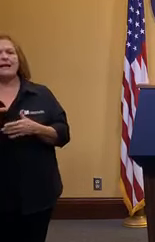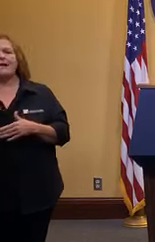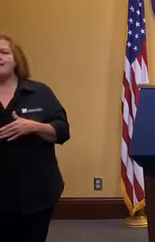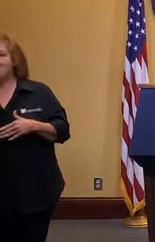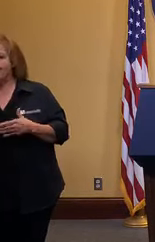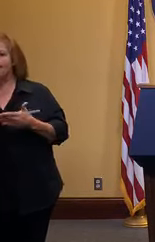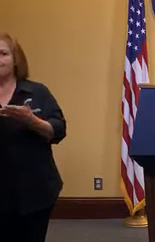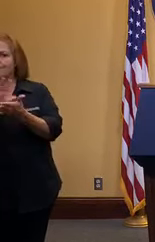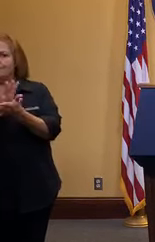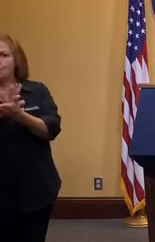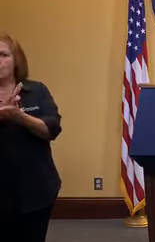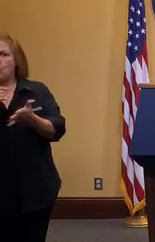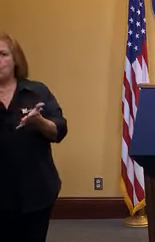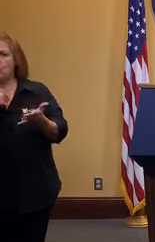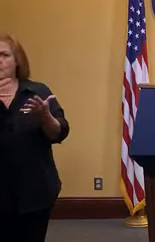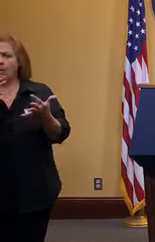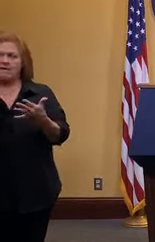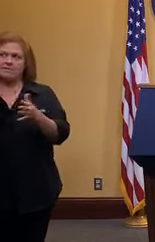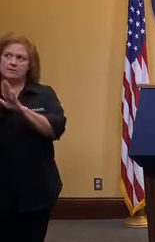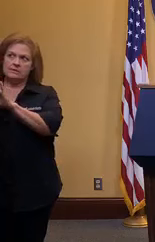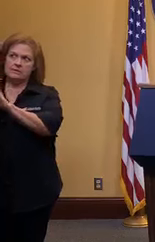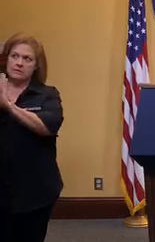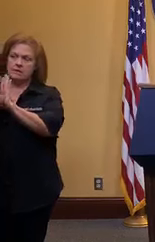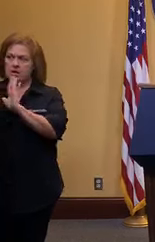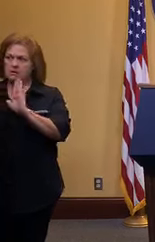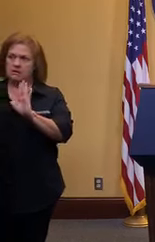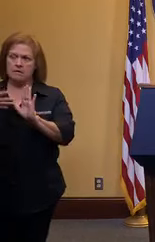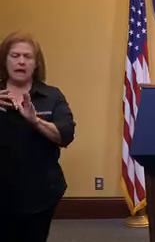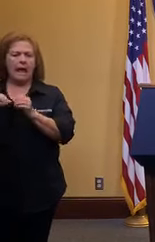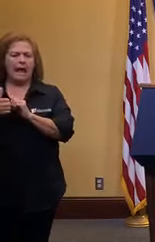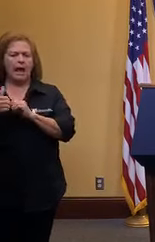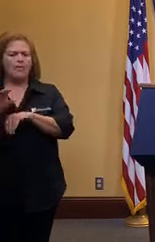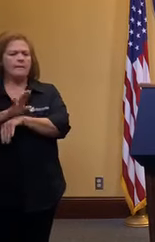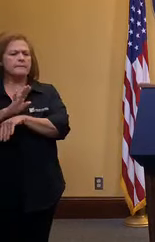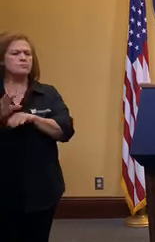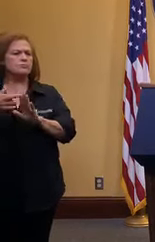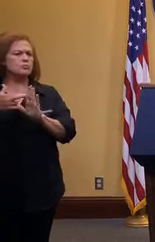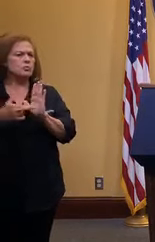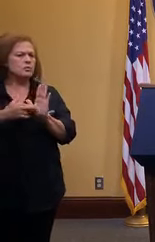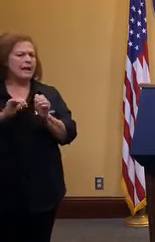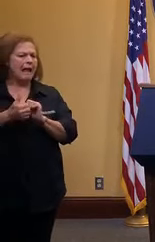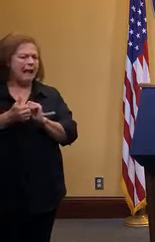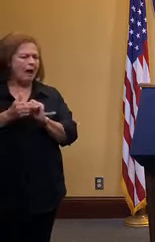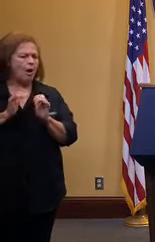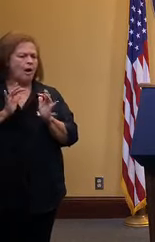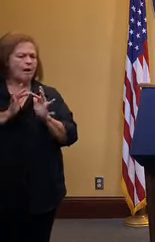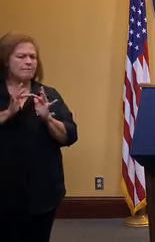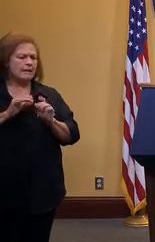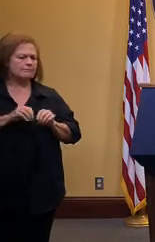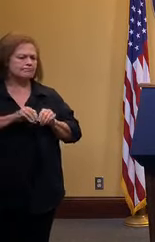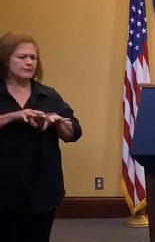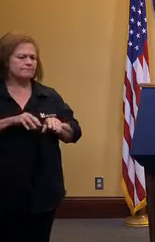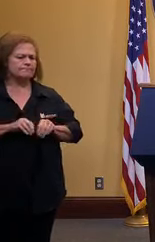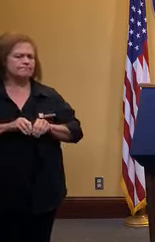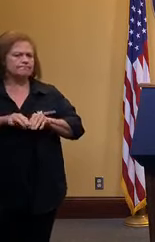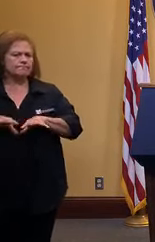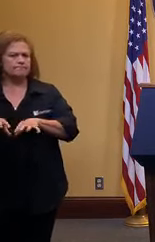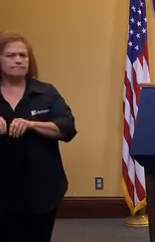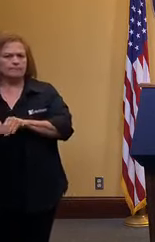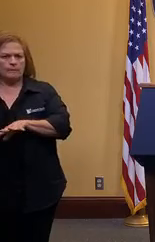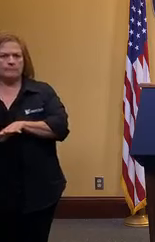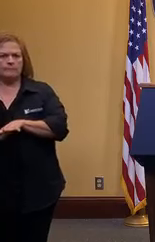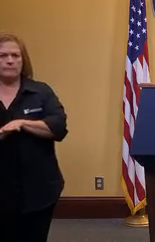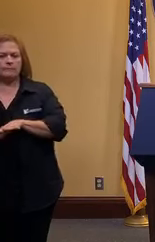waiting for the state is um going to be releasing their guidance for businesses as regards to contact tracing in the next several days